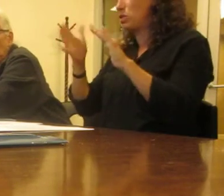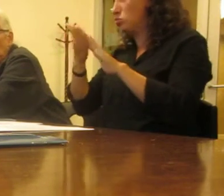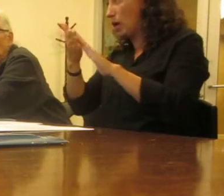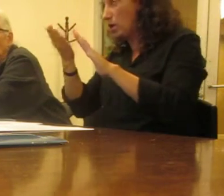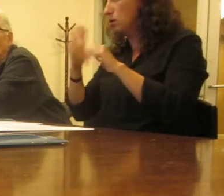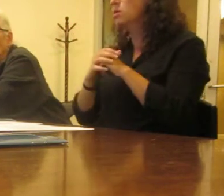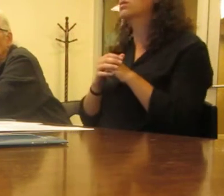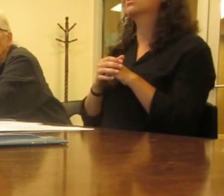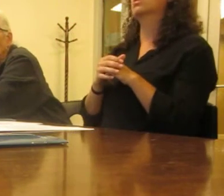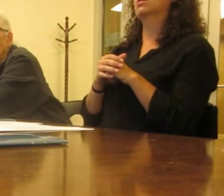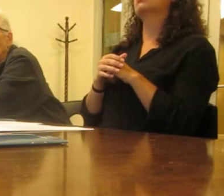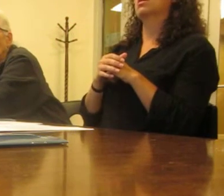the COAP